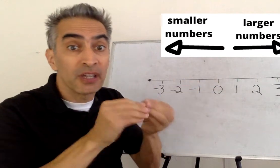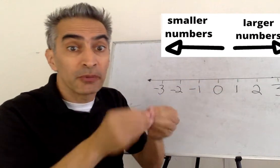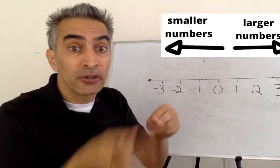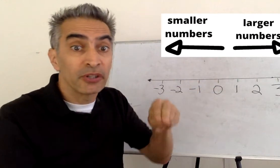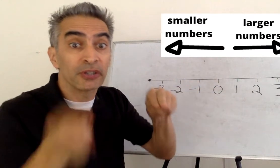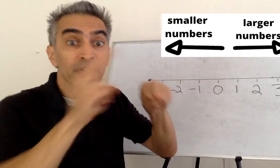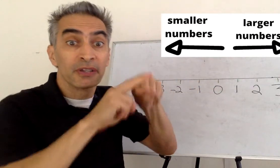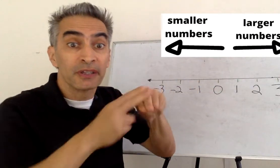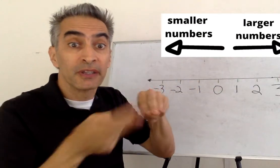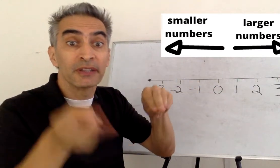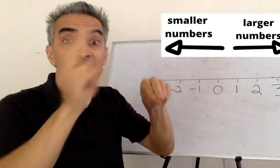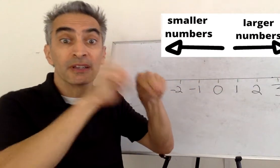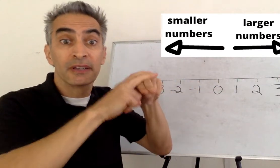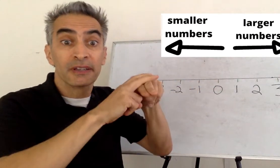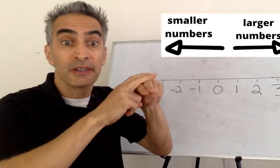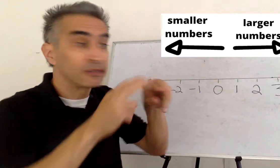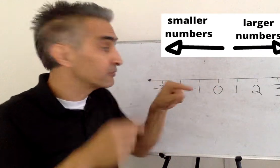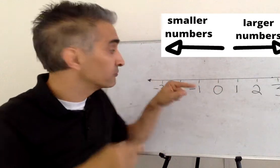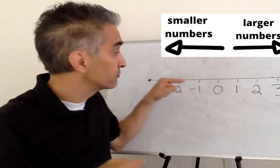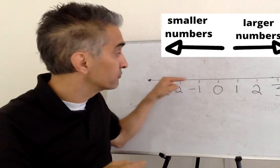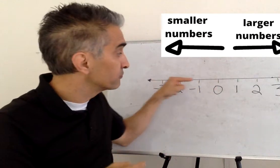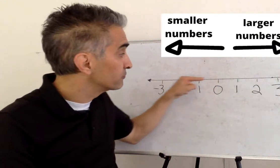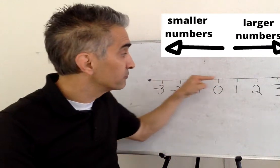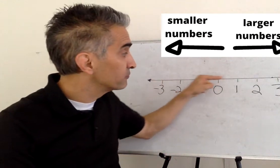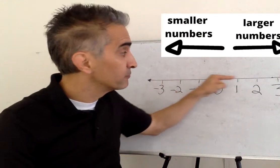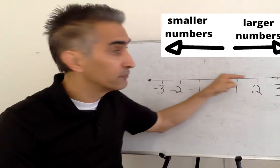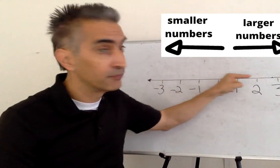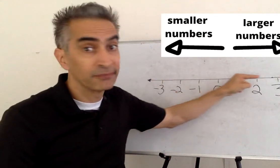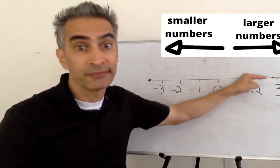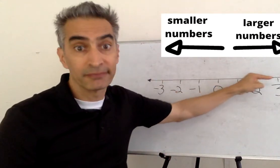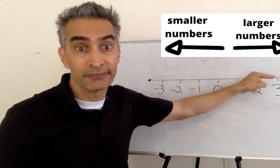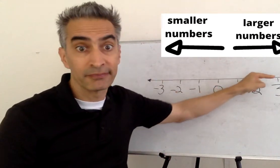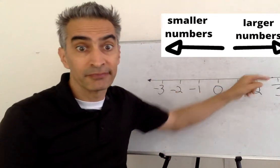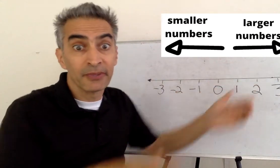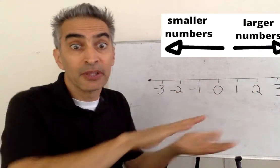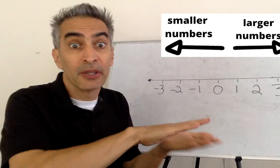Notice that the numbers get larger and larger as you go to the right.